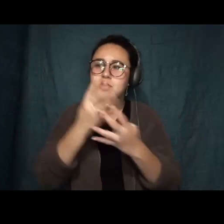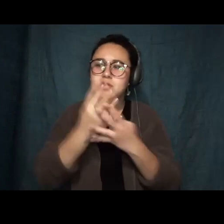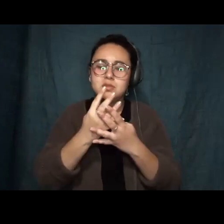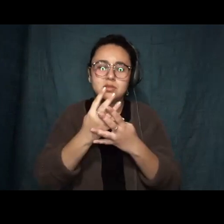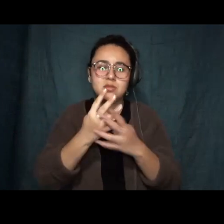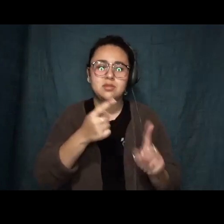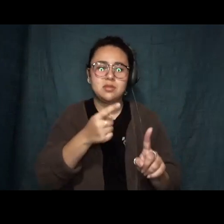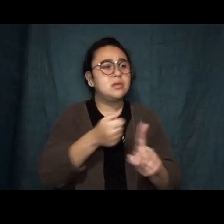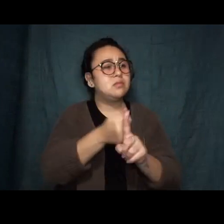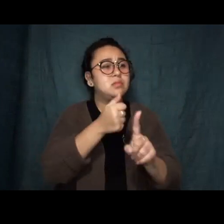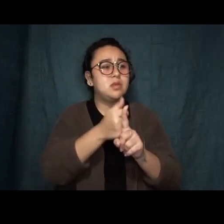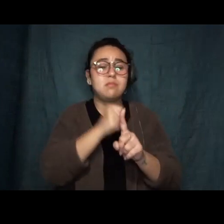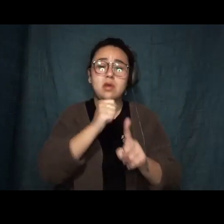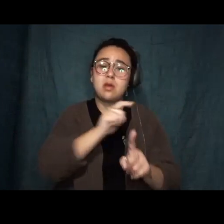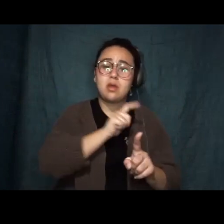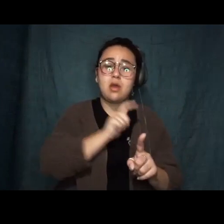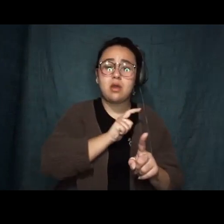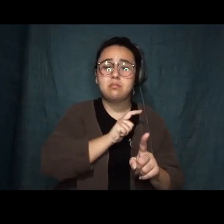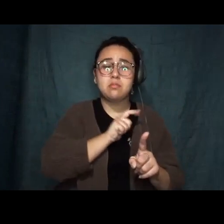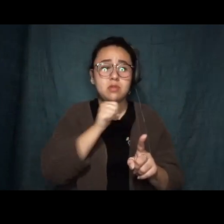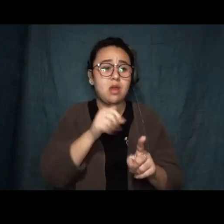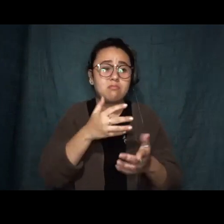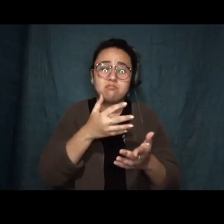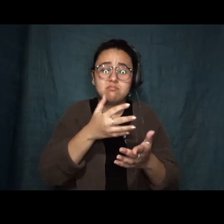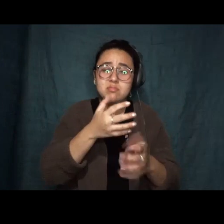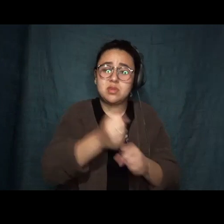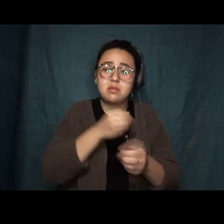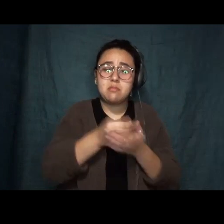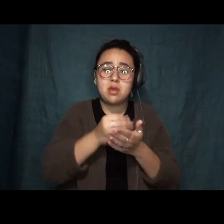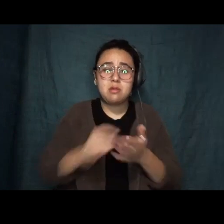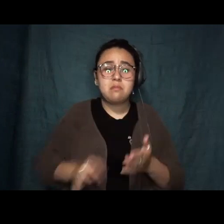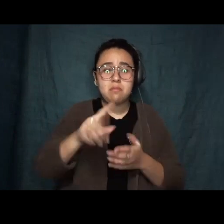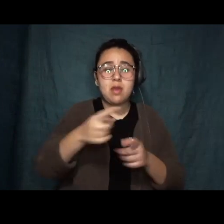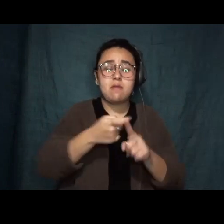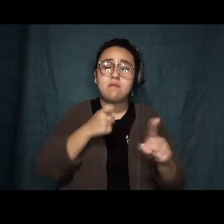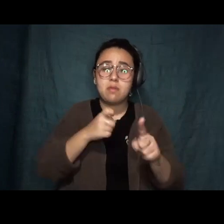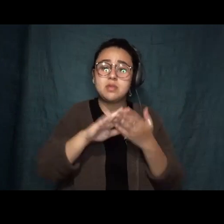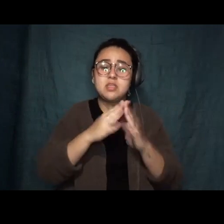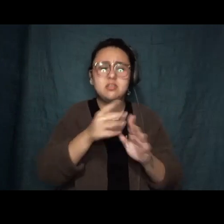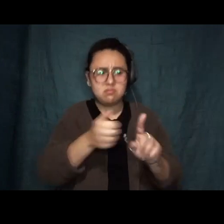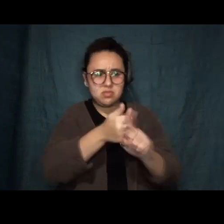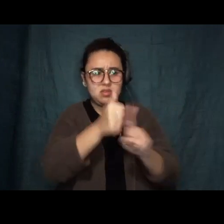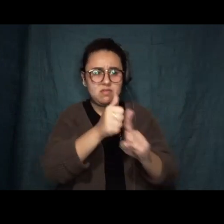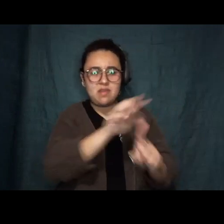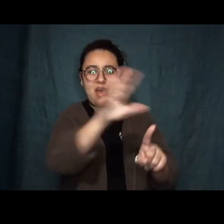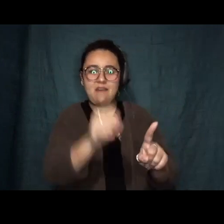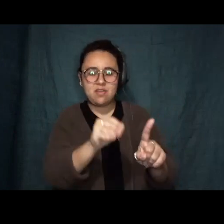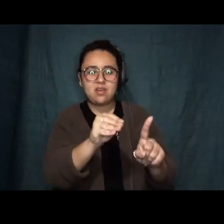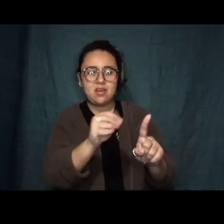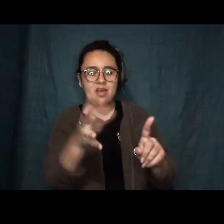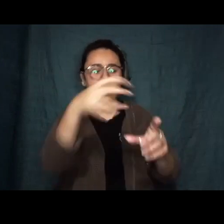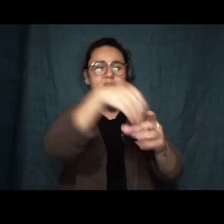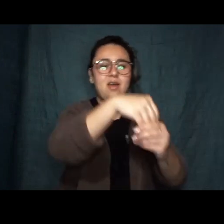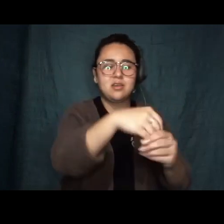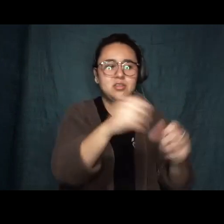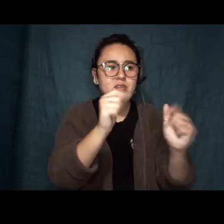a cop, not anyone receiving pay from the city. She was Africa, so she was everybody Black. America